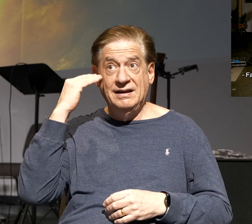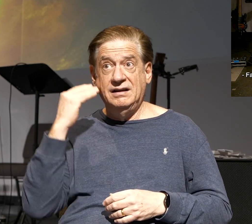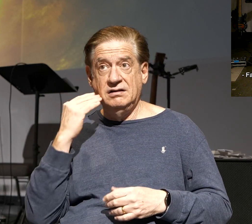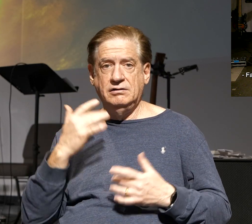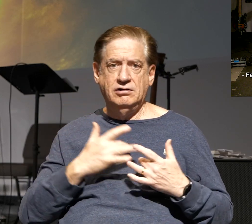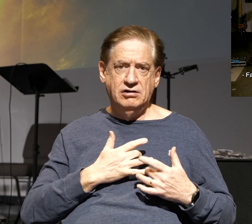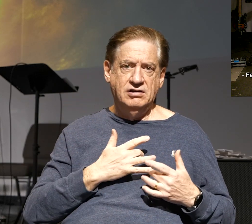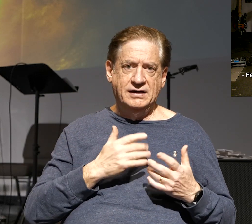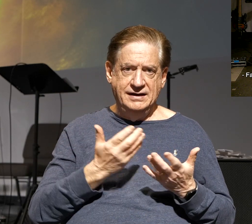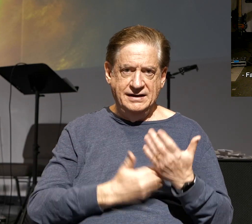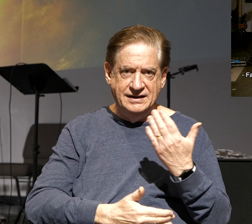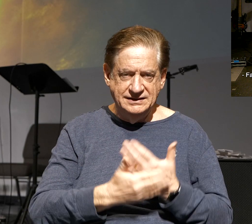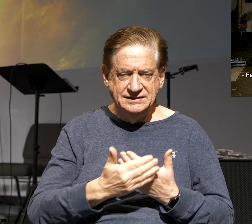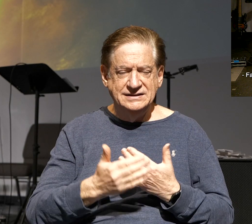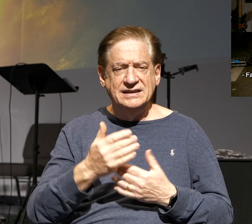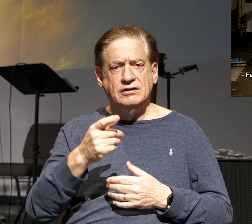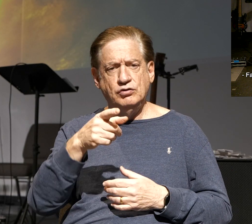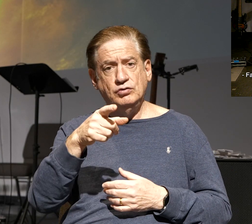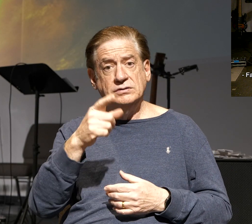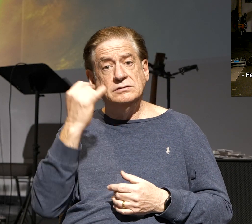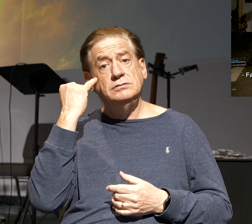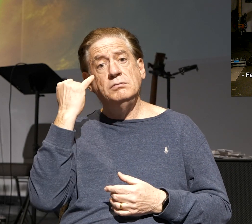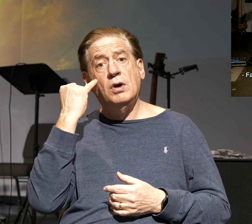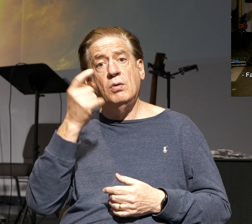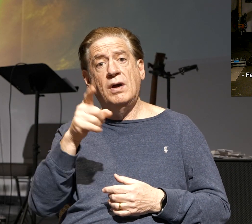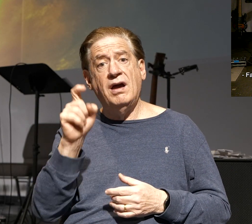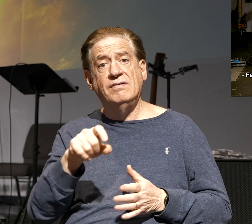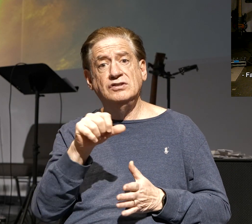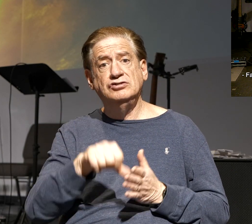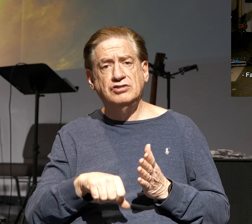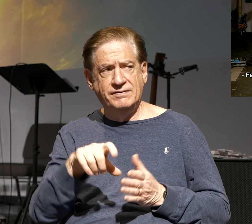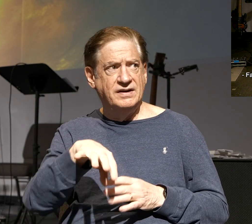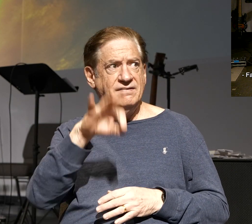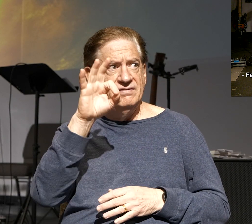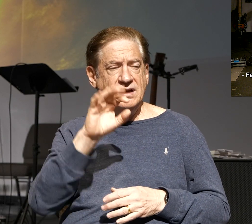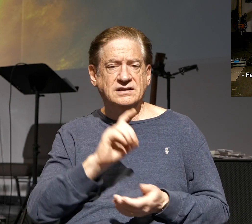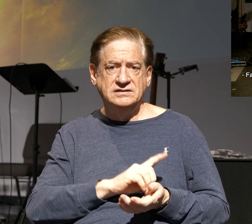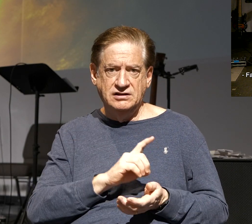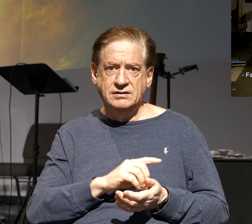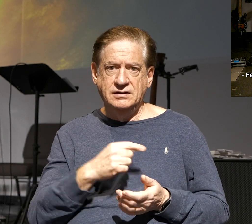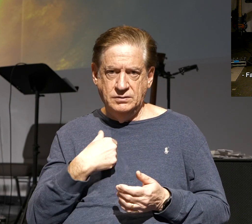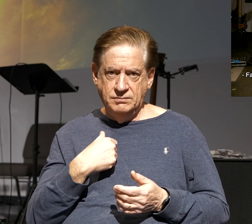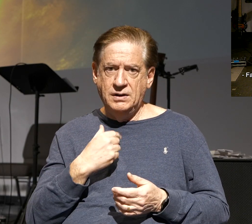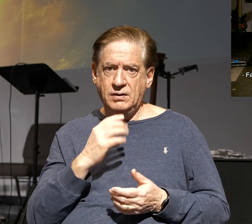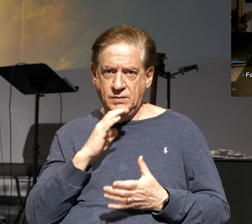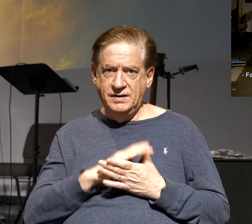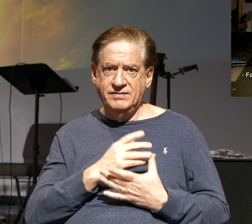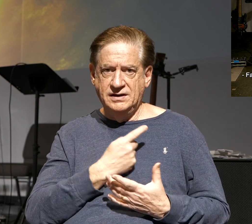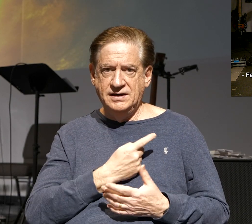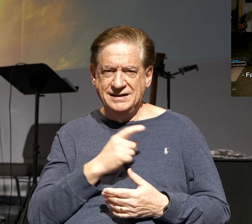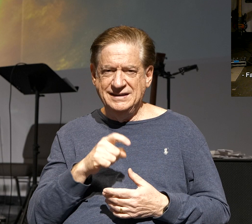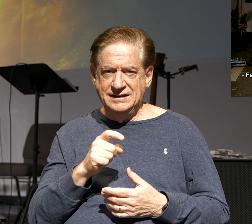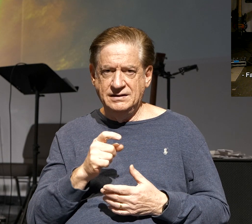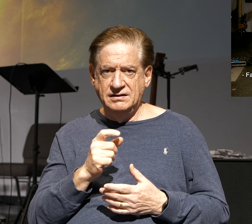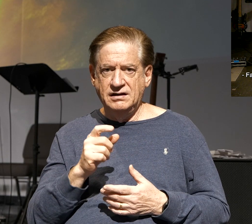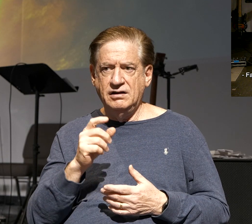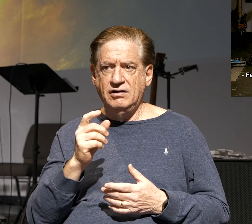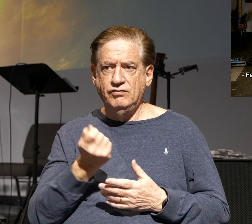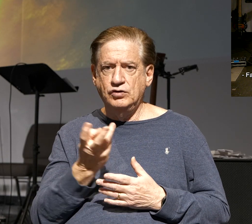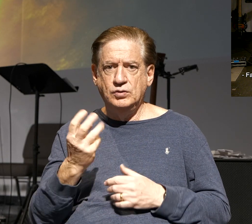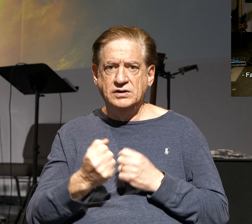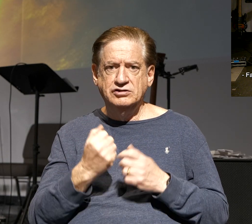Say you have to have surgery. You need to find a doctor. My wife needed this a few years ago. She needed gallbladder